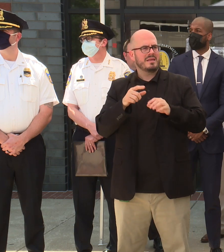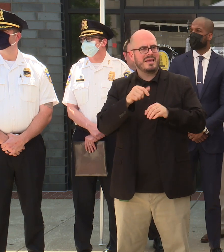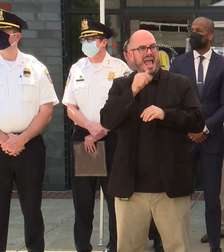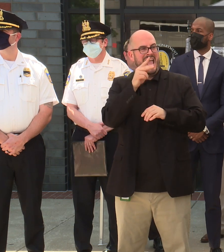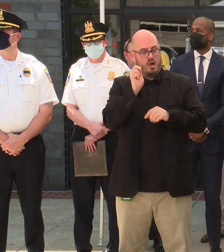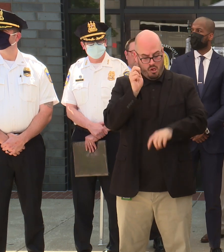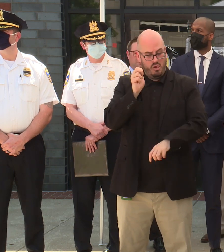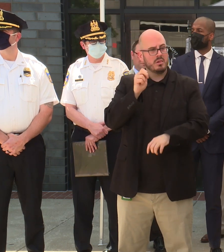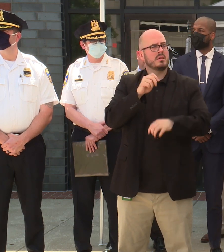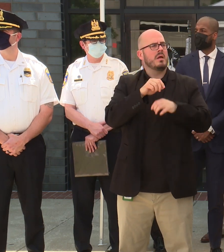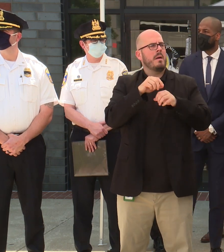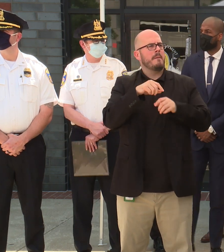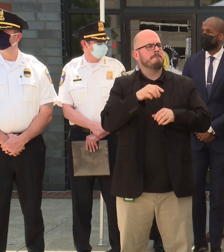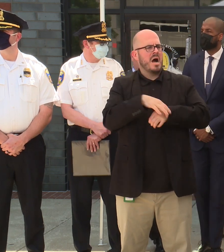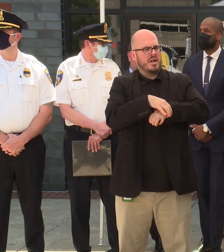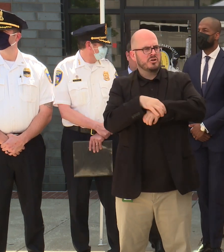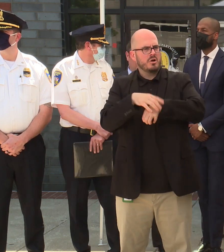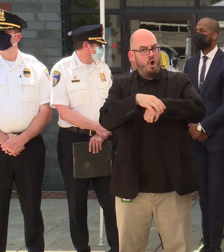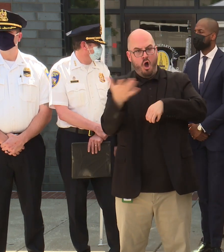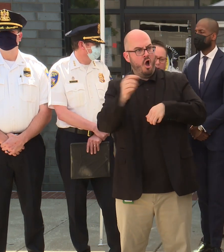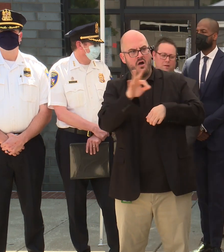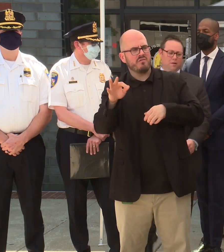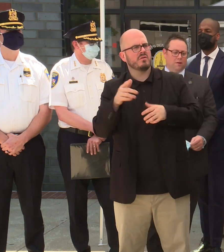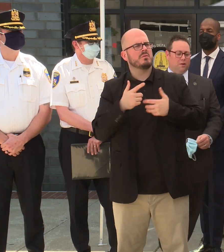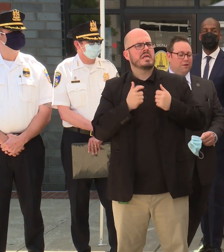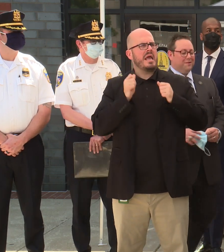monitoring? Was it difficult to locate him?